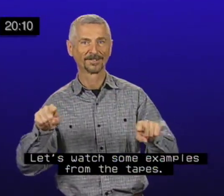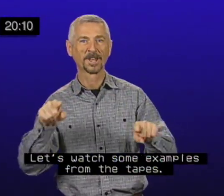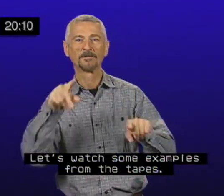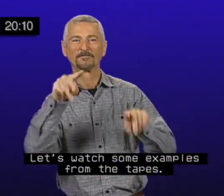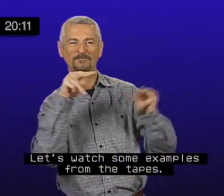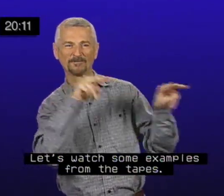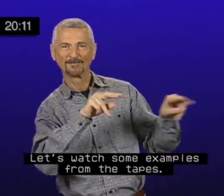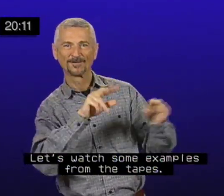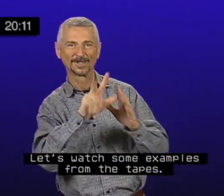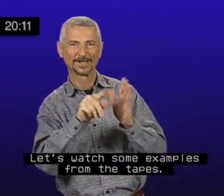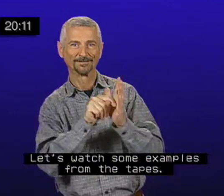examples from the tapes.